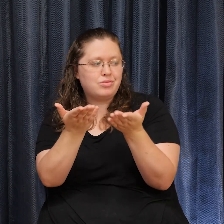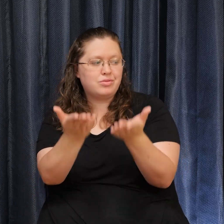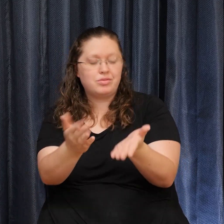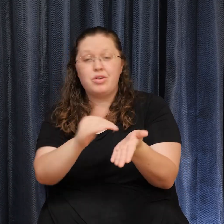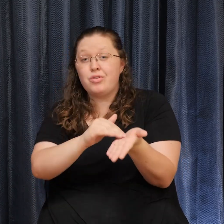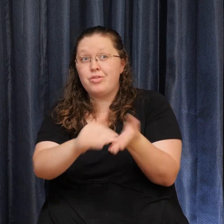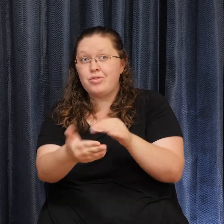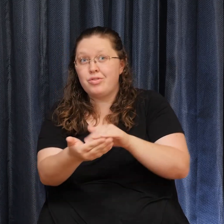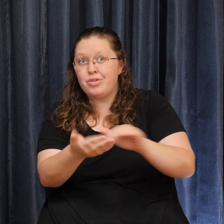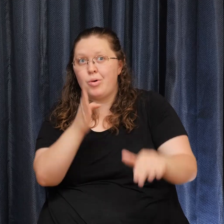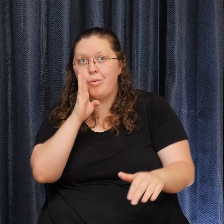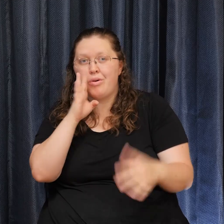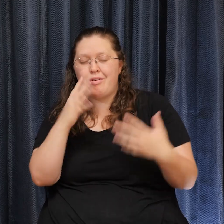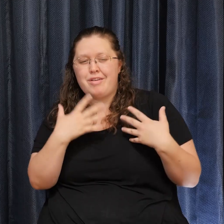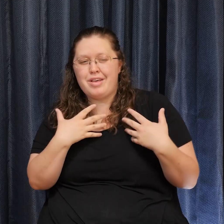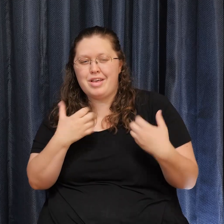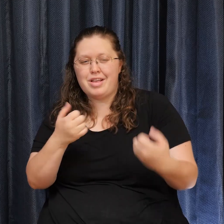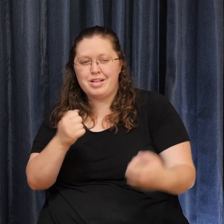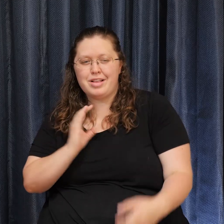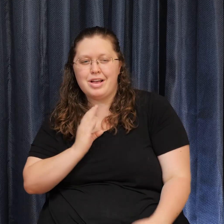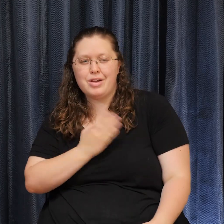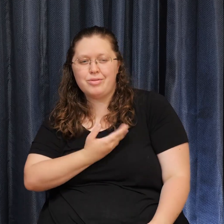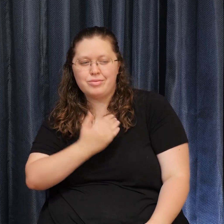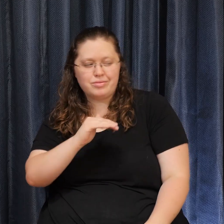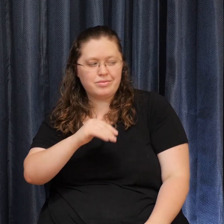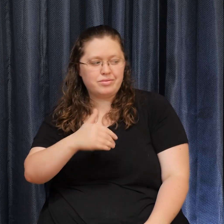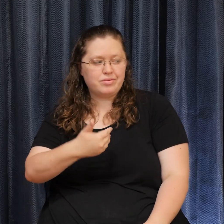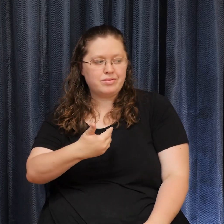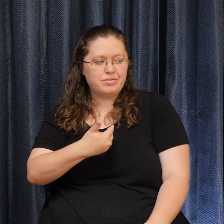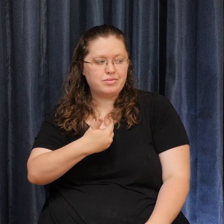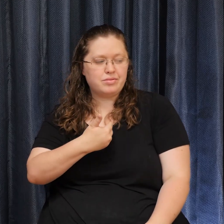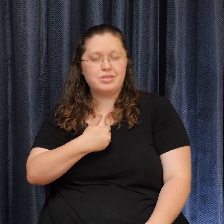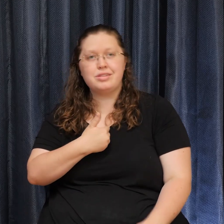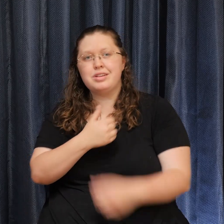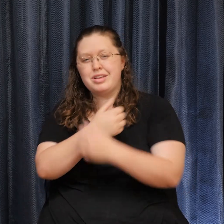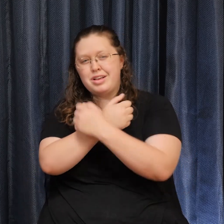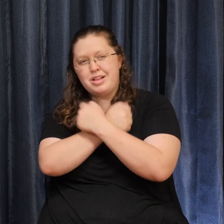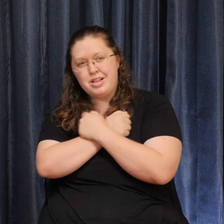our souls. The years of will see us through.